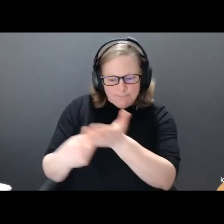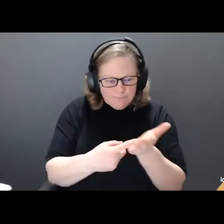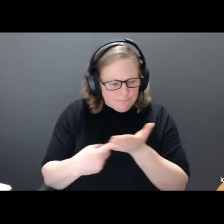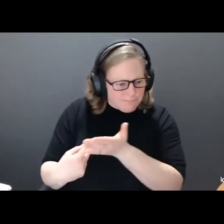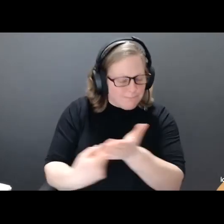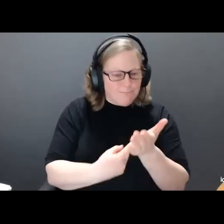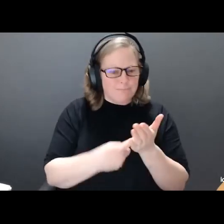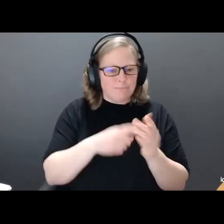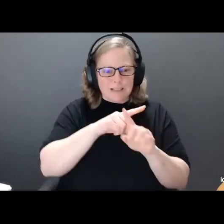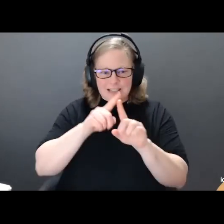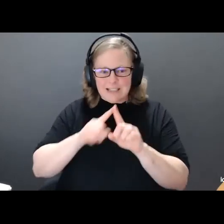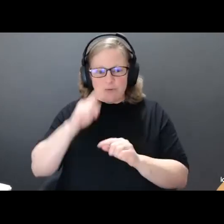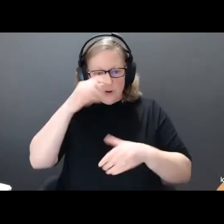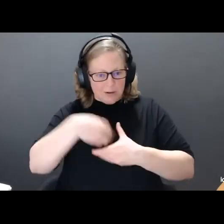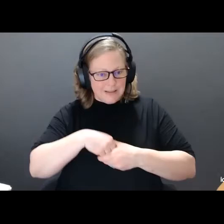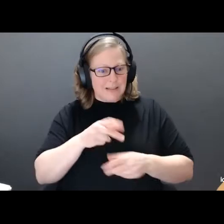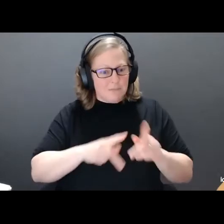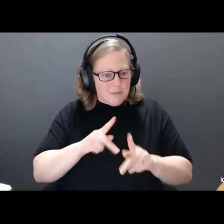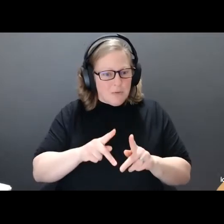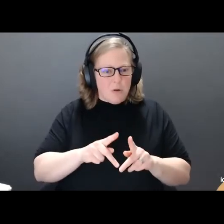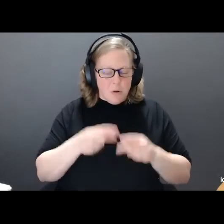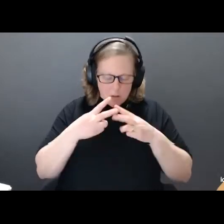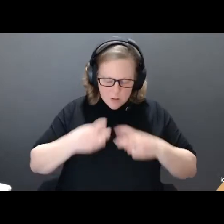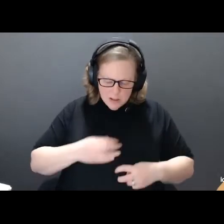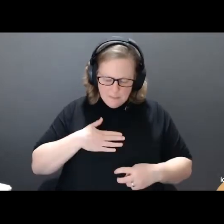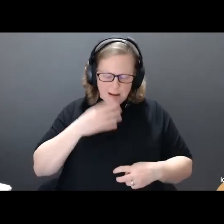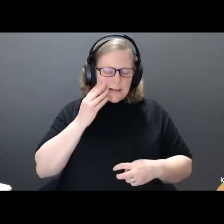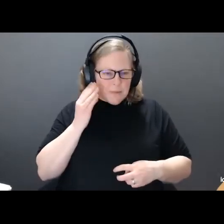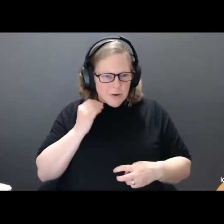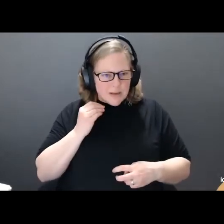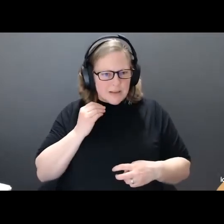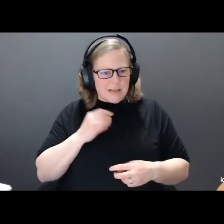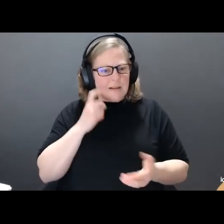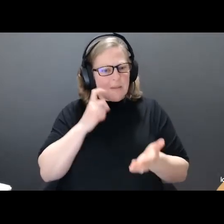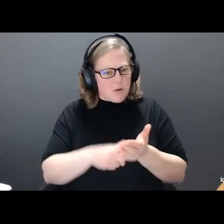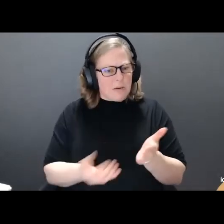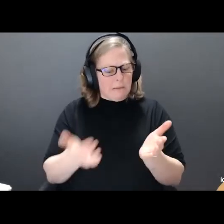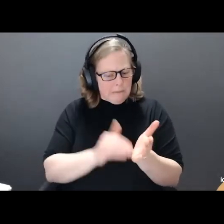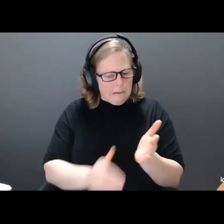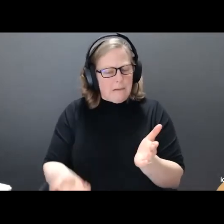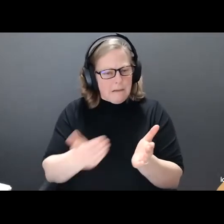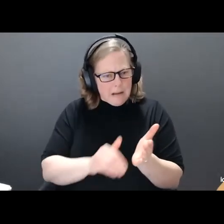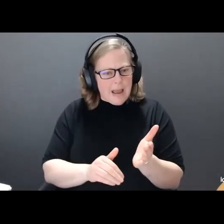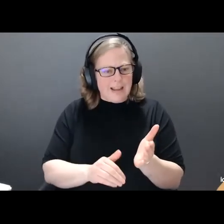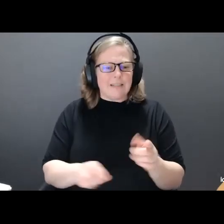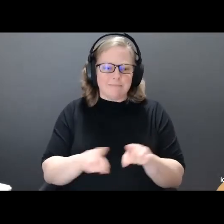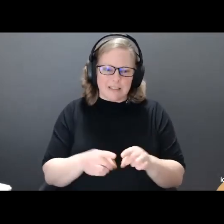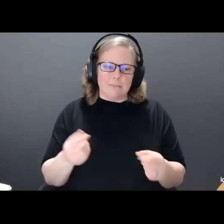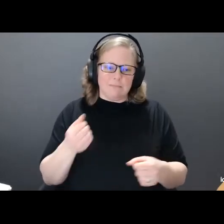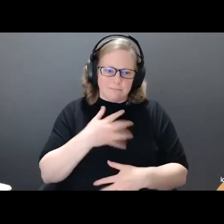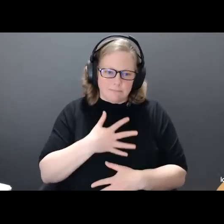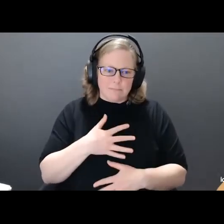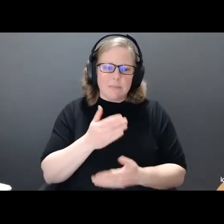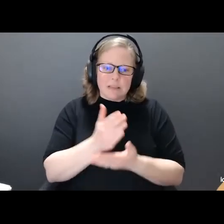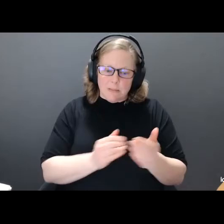And what I found over and over was that, while as I had feared, there are some barriers and difficulties to